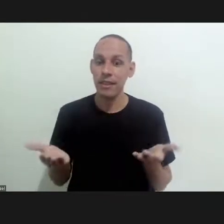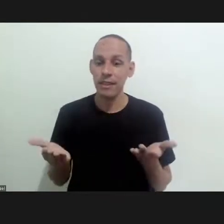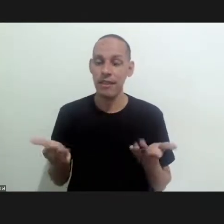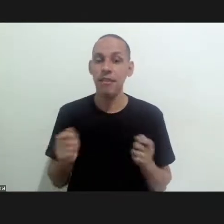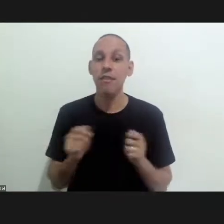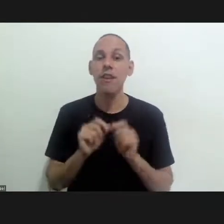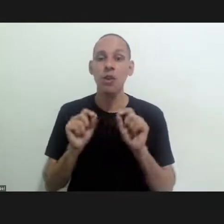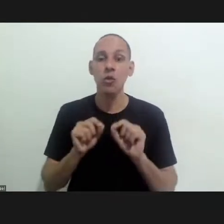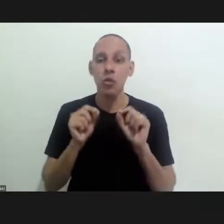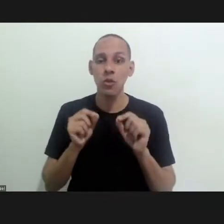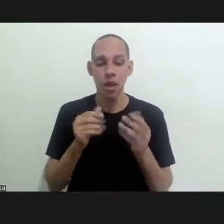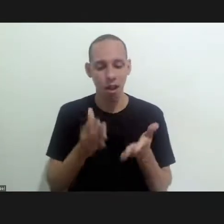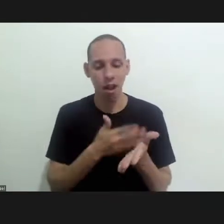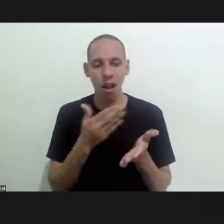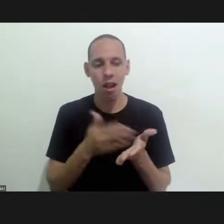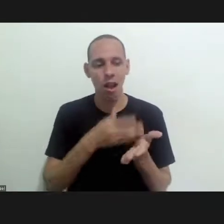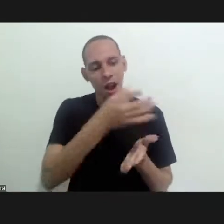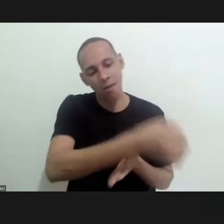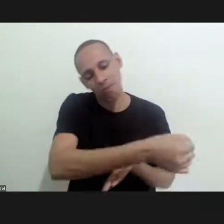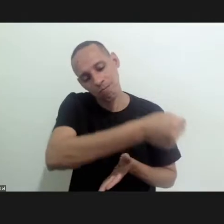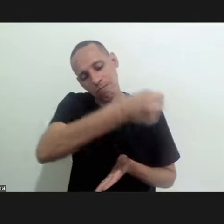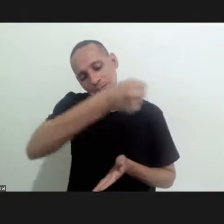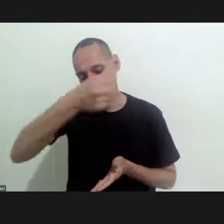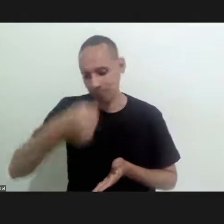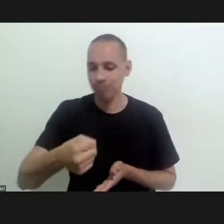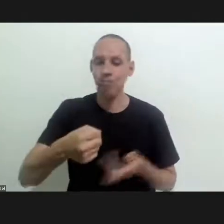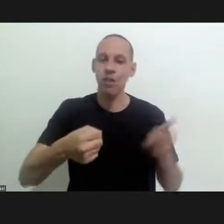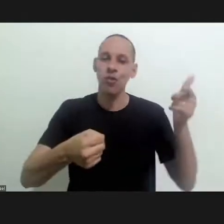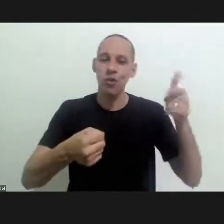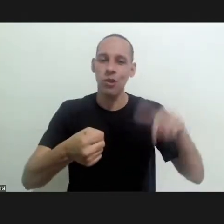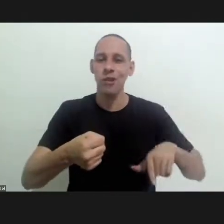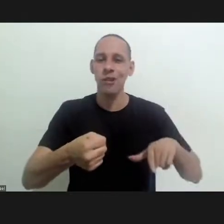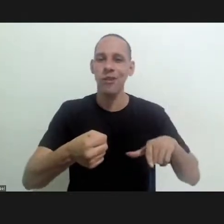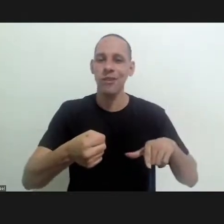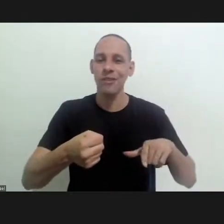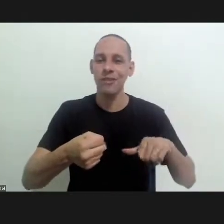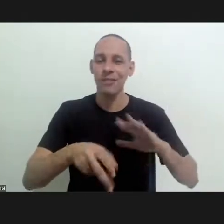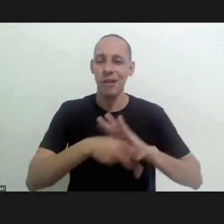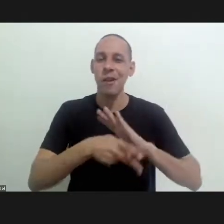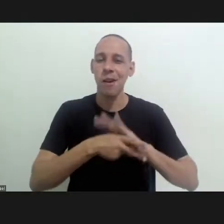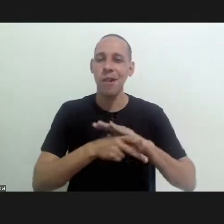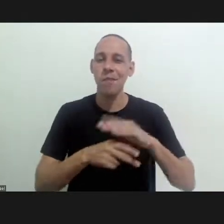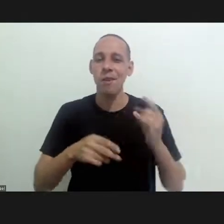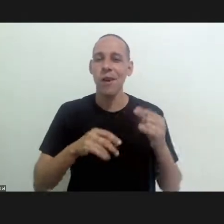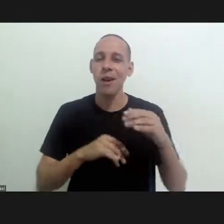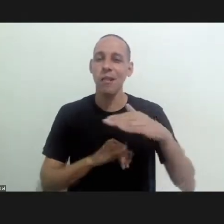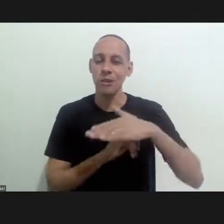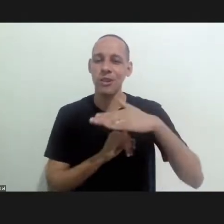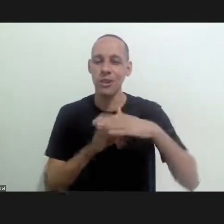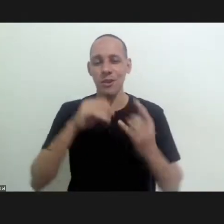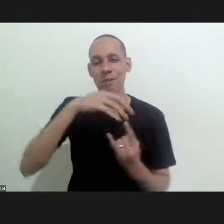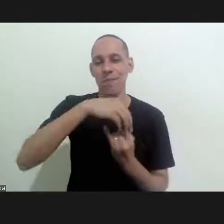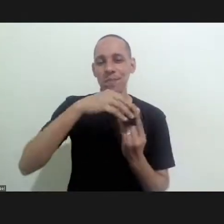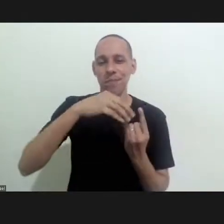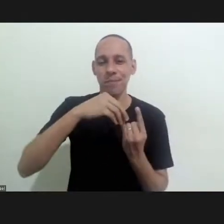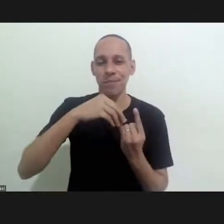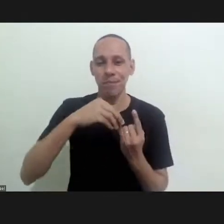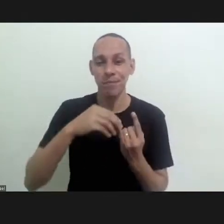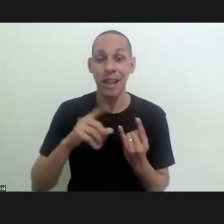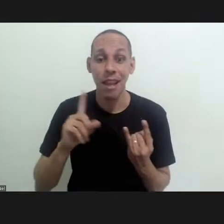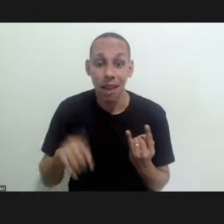president and he literally rescues the journal memoria's of yosvaldo cruz institute